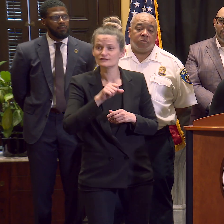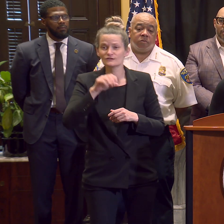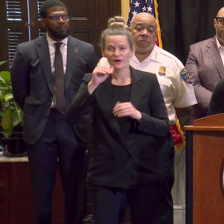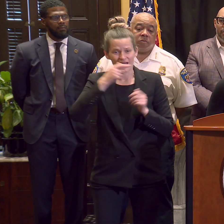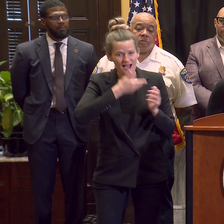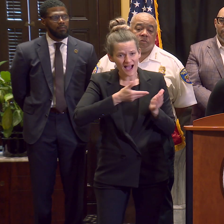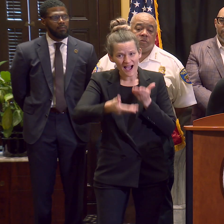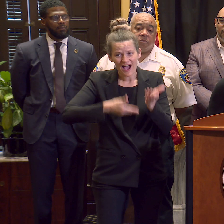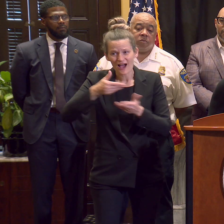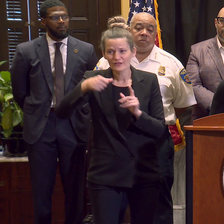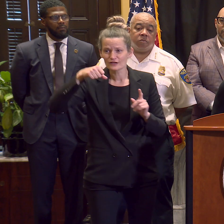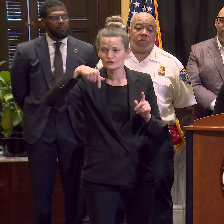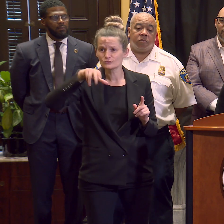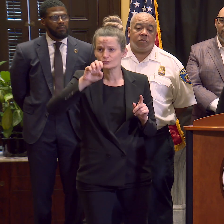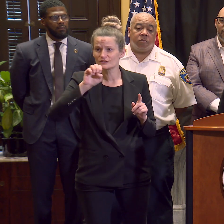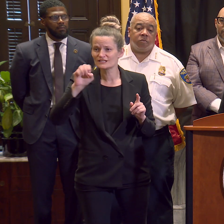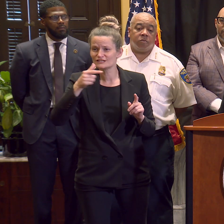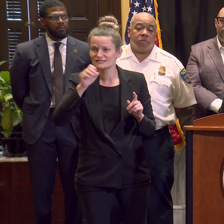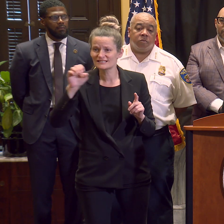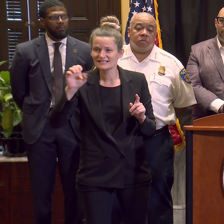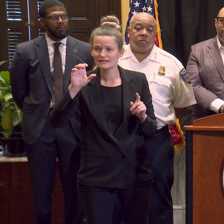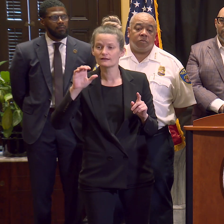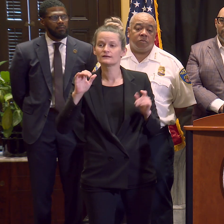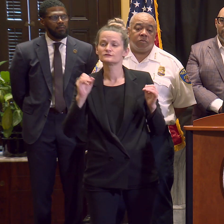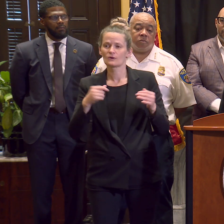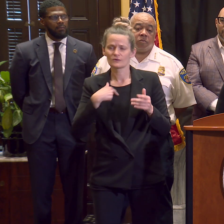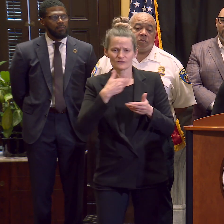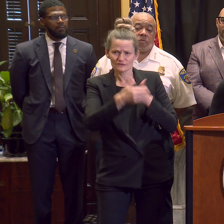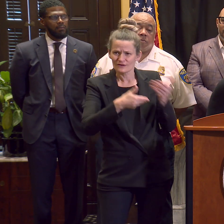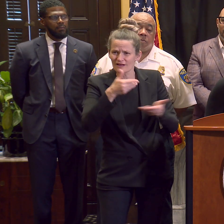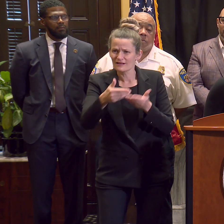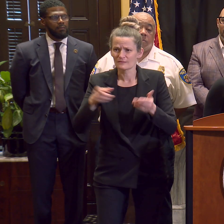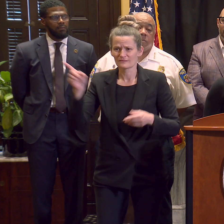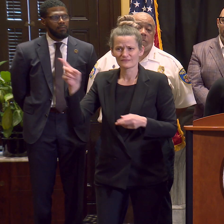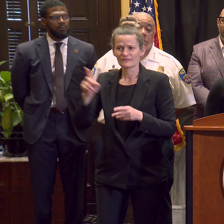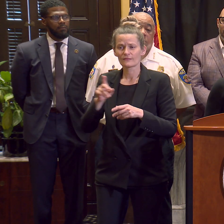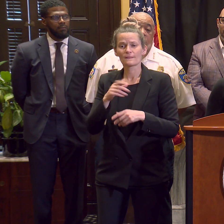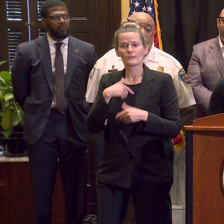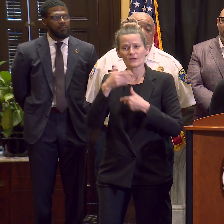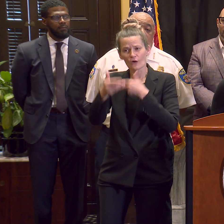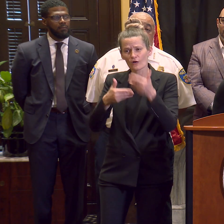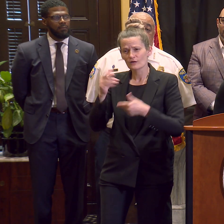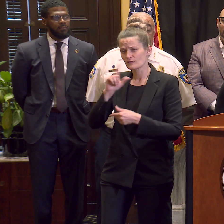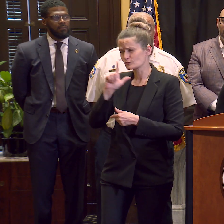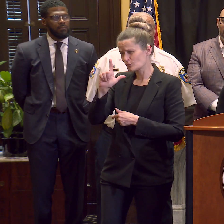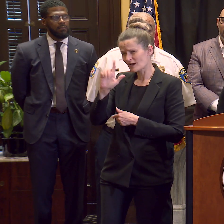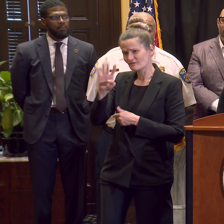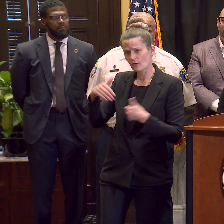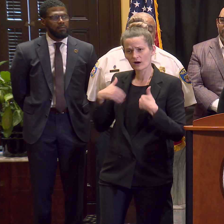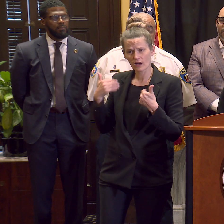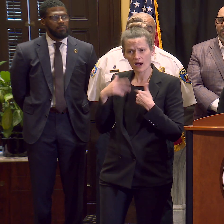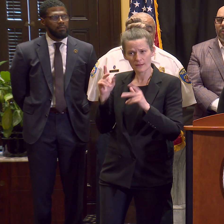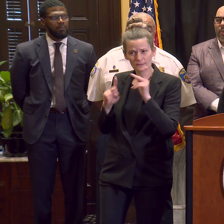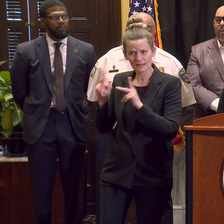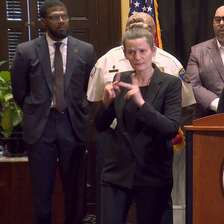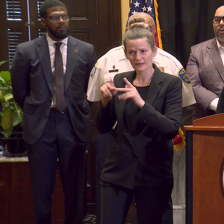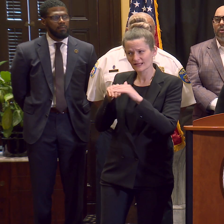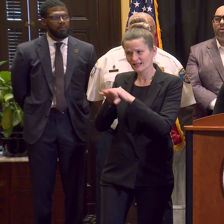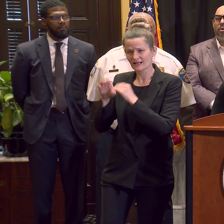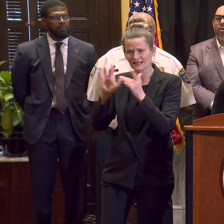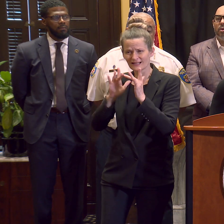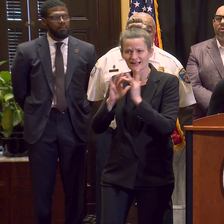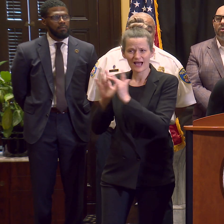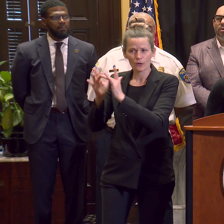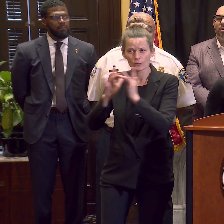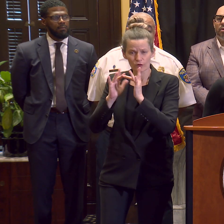tournament. So we actually hired 24 young people. They supplemented the downtown partnerships clean core and